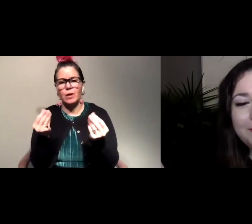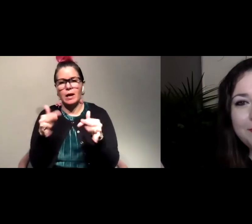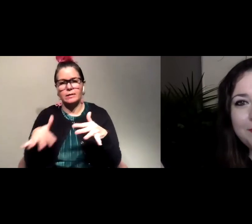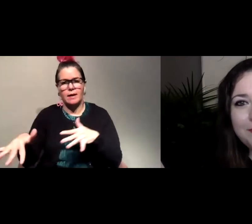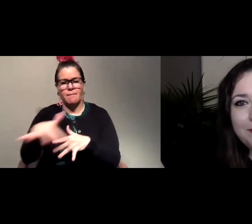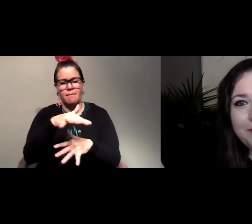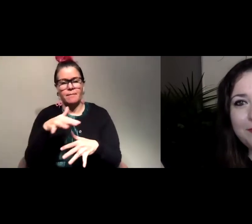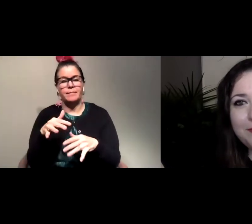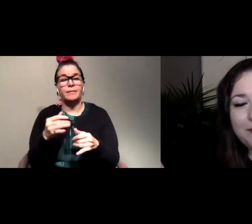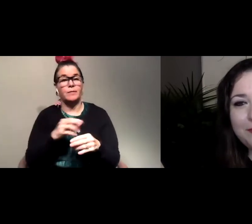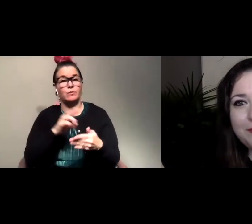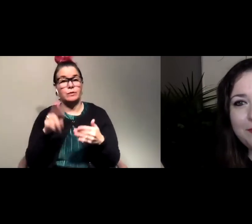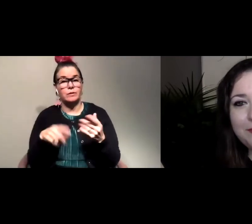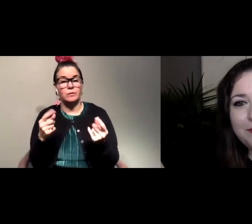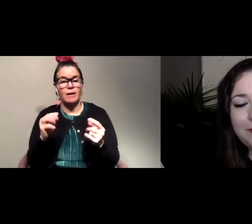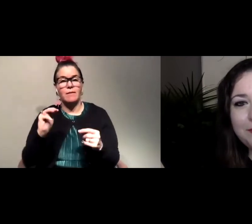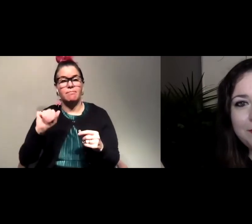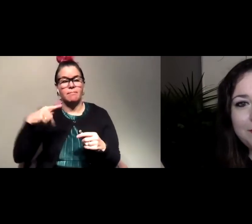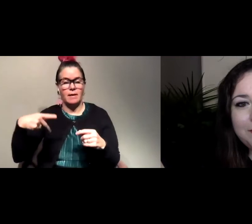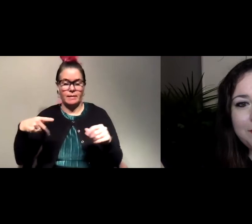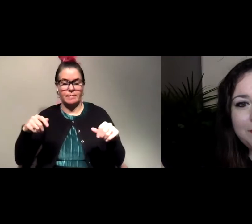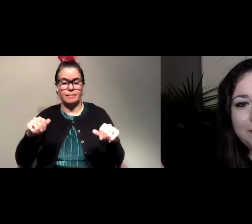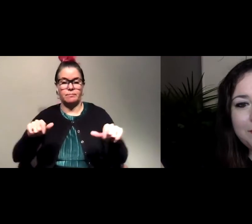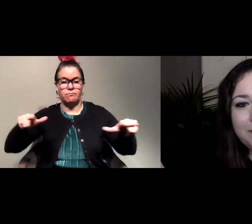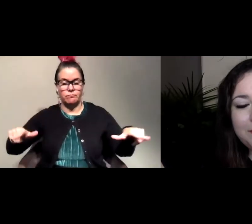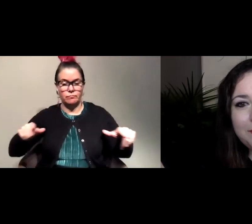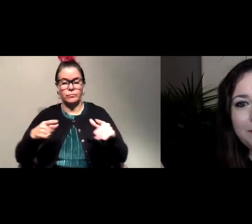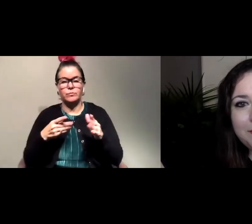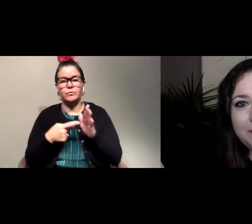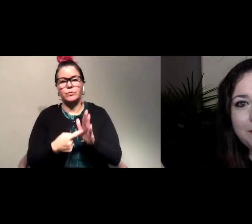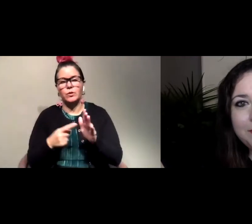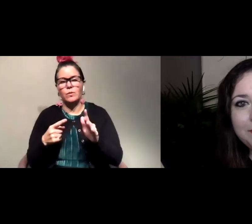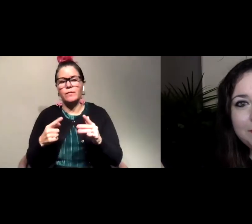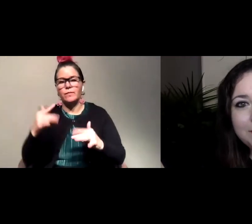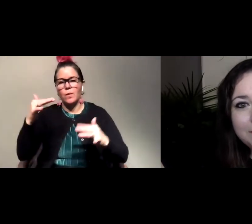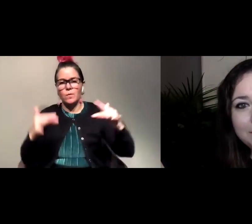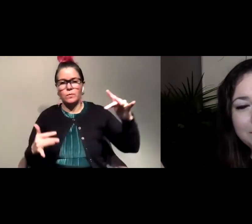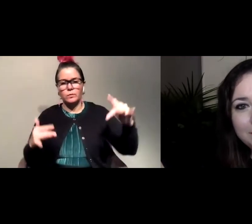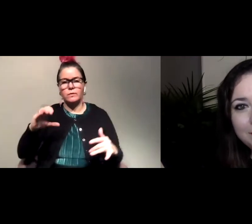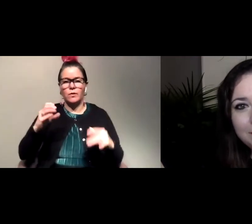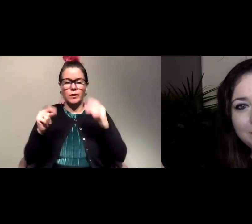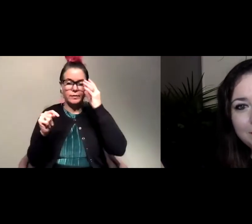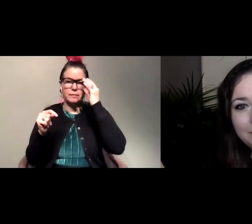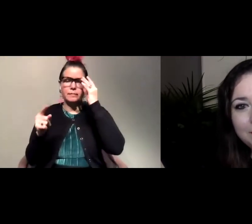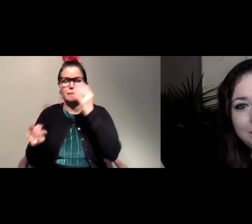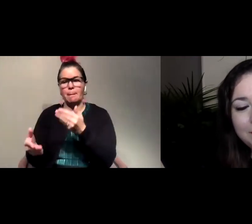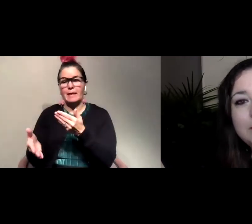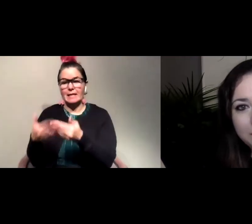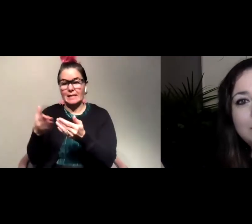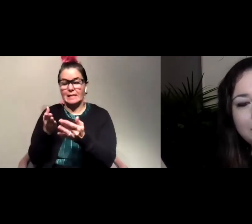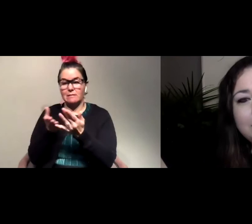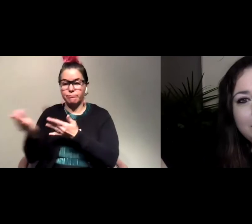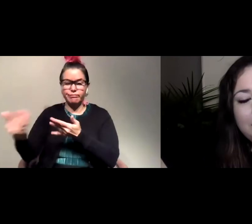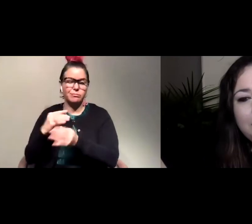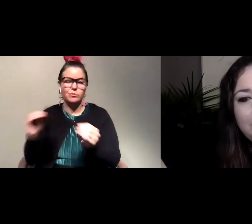what we end up with are these maps that show us flows of currents and it'll show us areas where it's really easy to move there's no